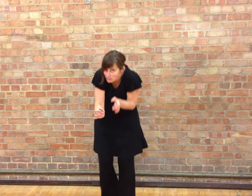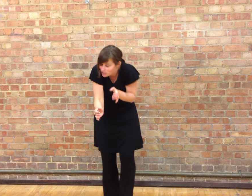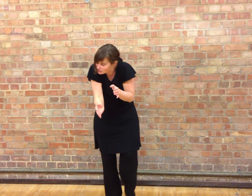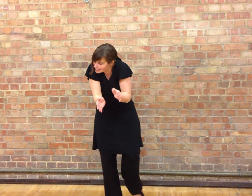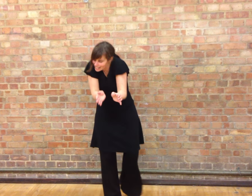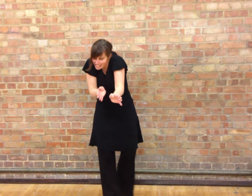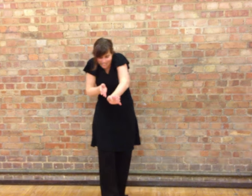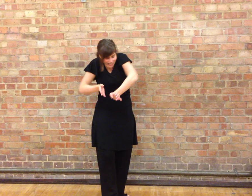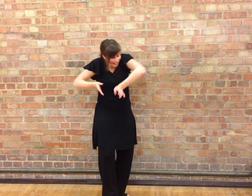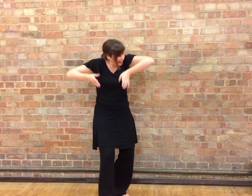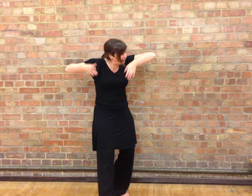creating.